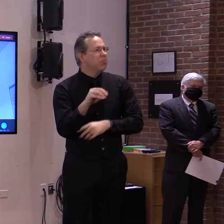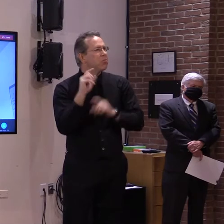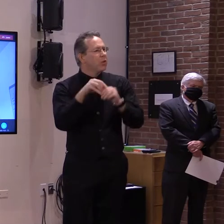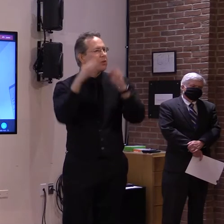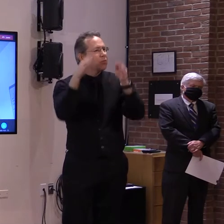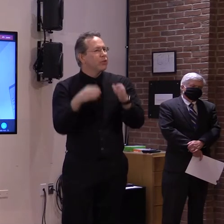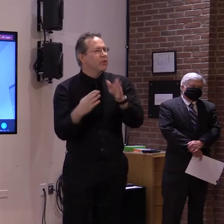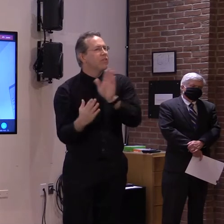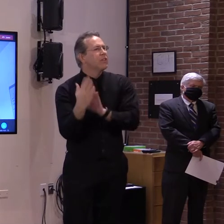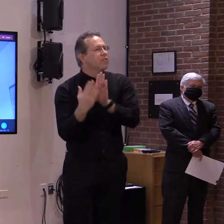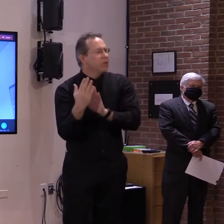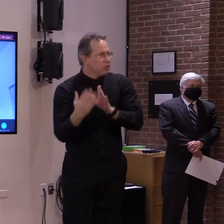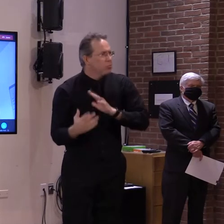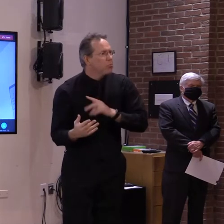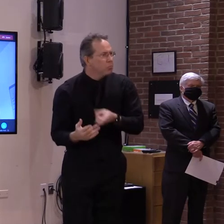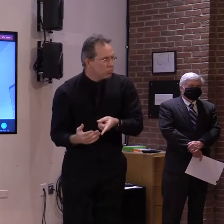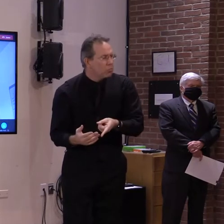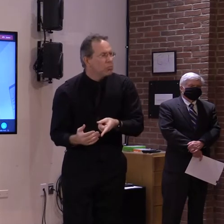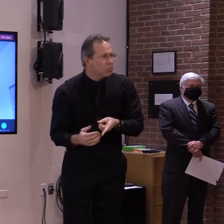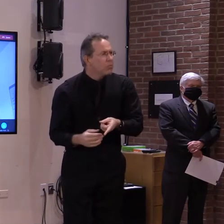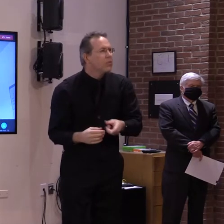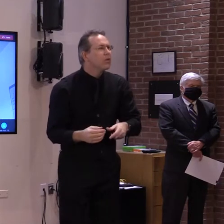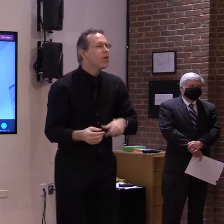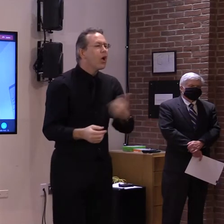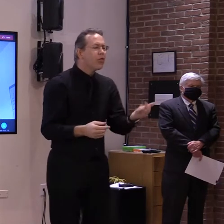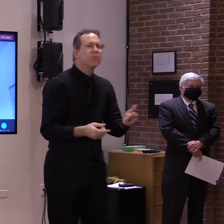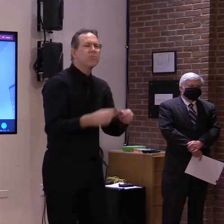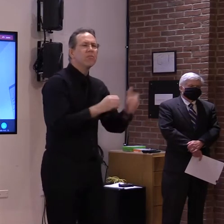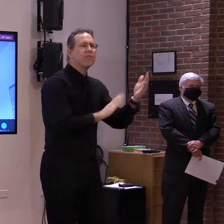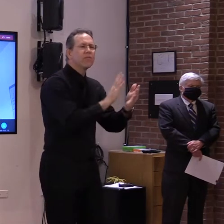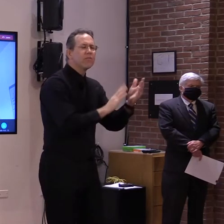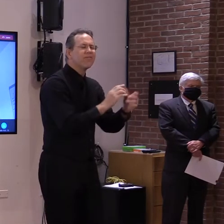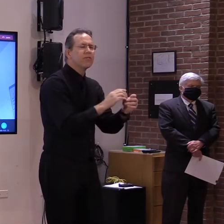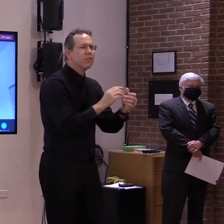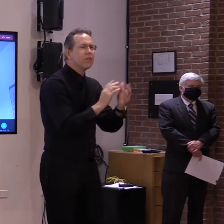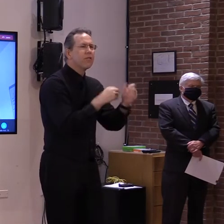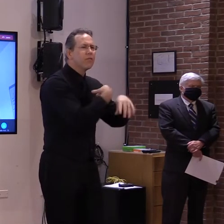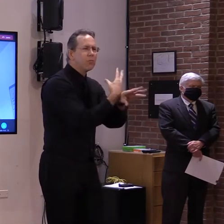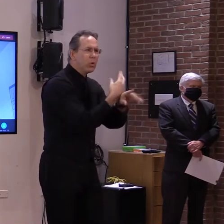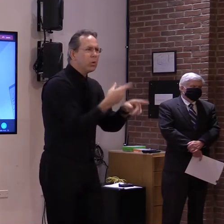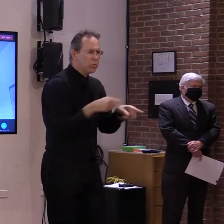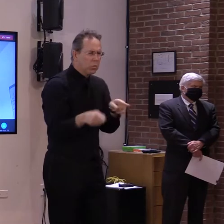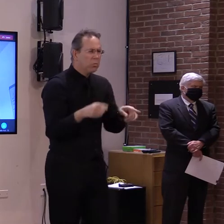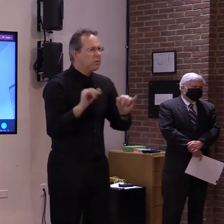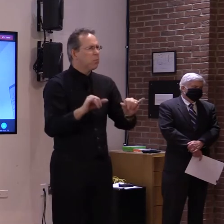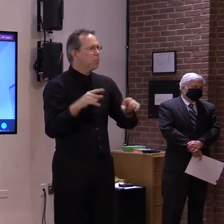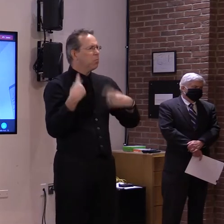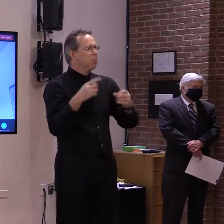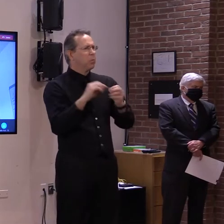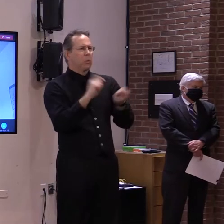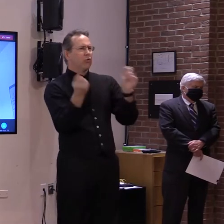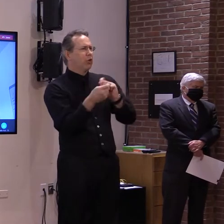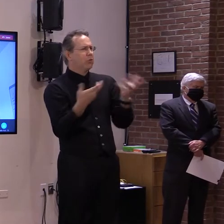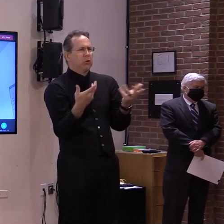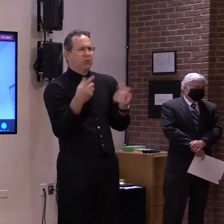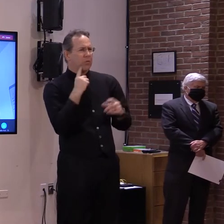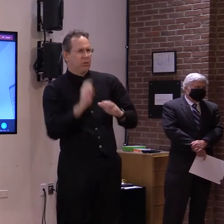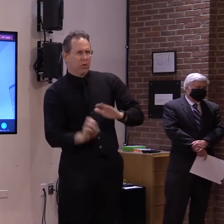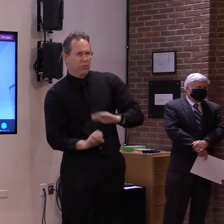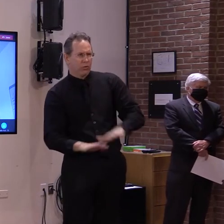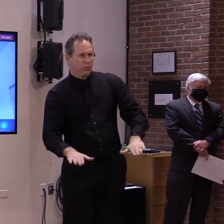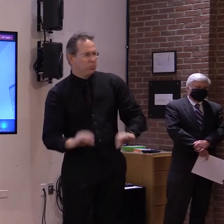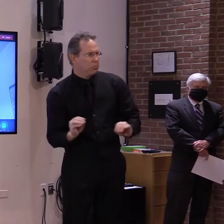has virtually remained unchanged each month from October through December. The trends have remained constant in the other grades as well,